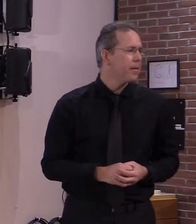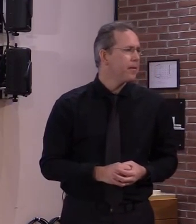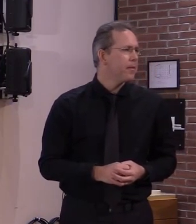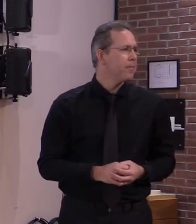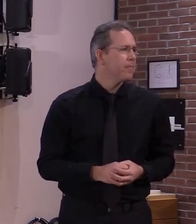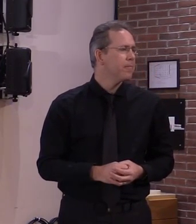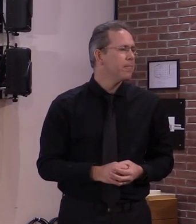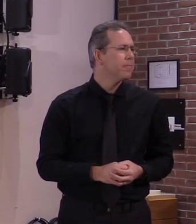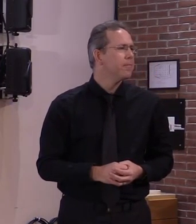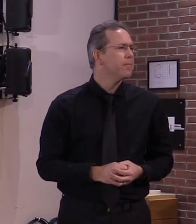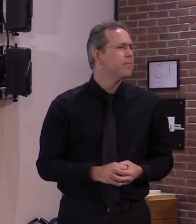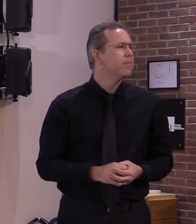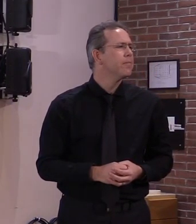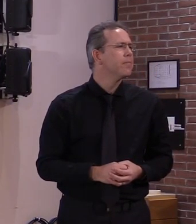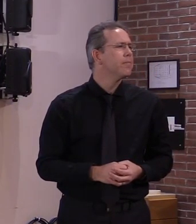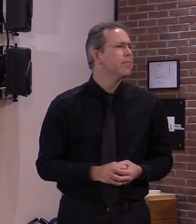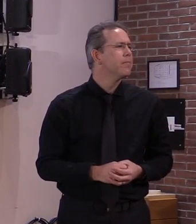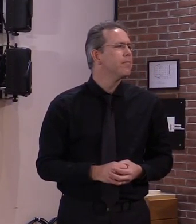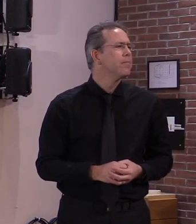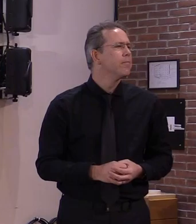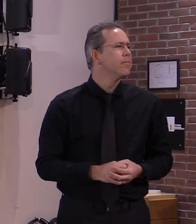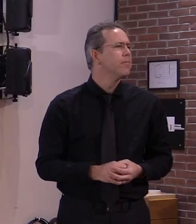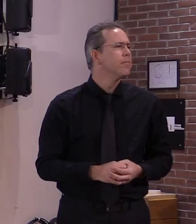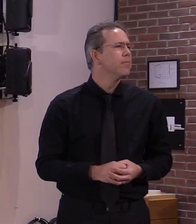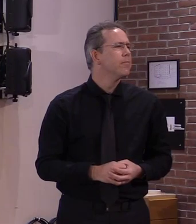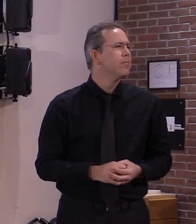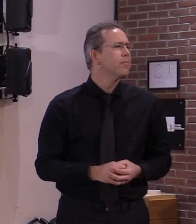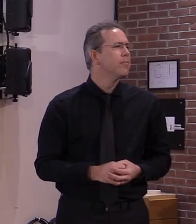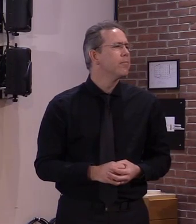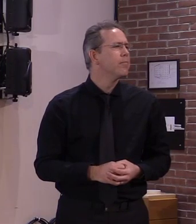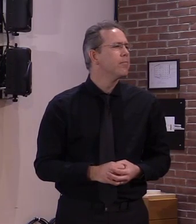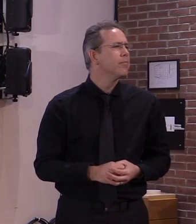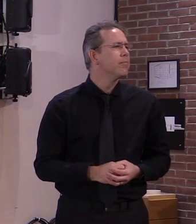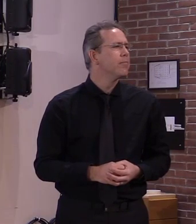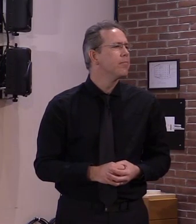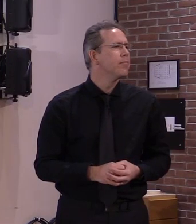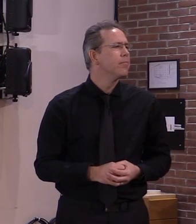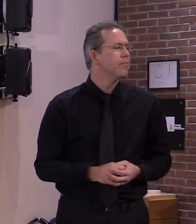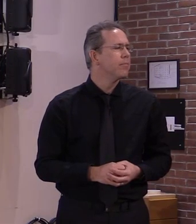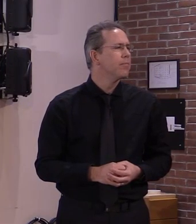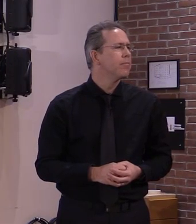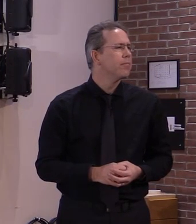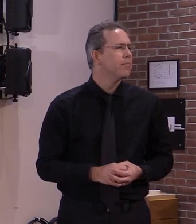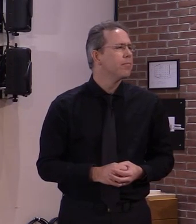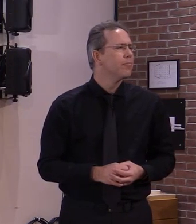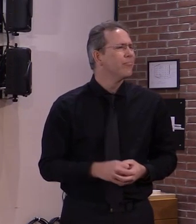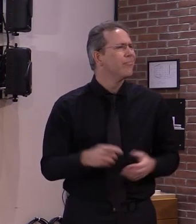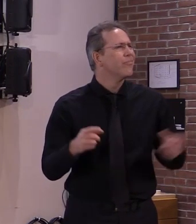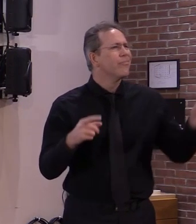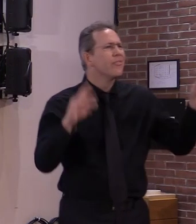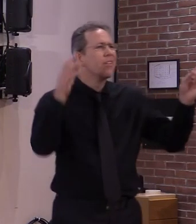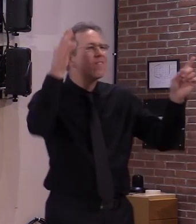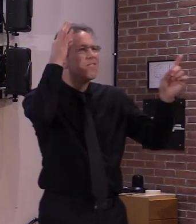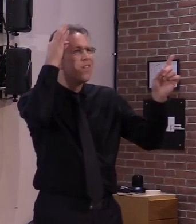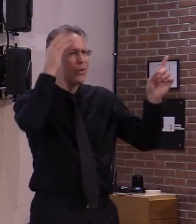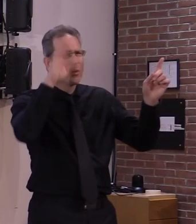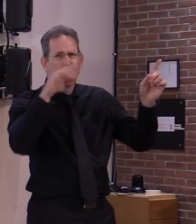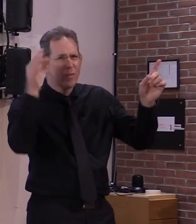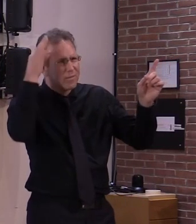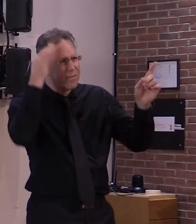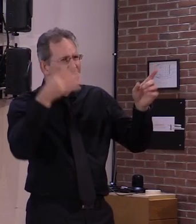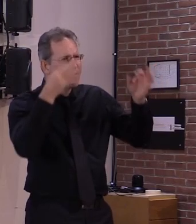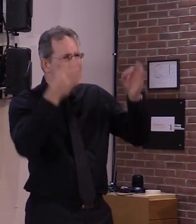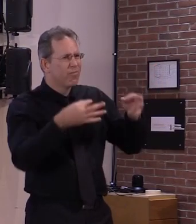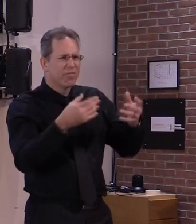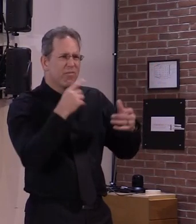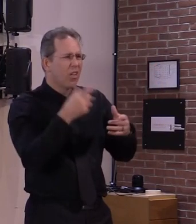pua plus 300 on top of that similar to the 600 earlier in the spring but i'm wondering